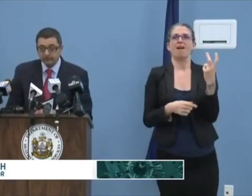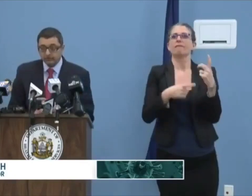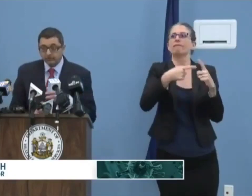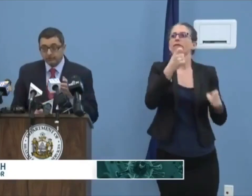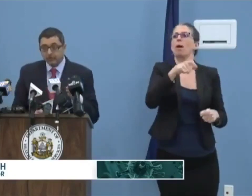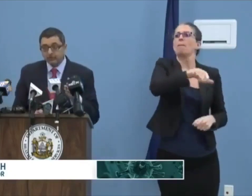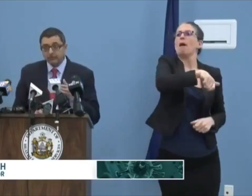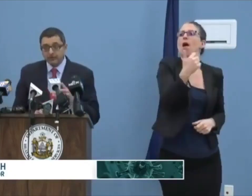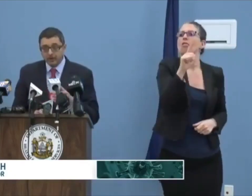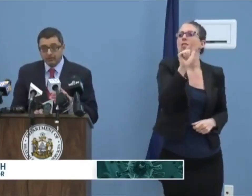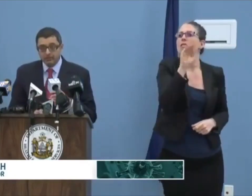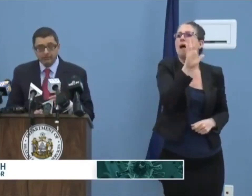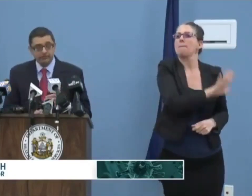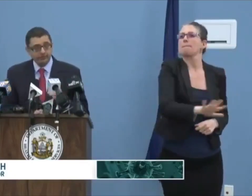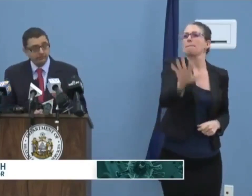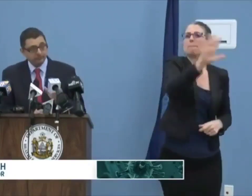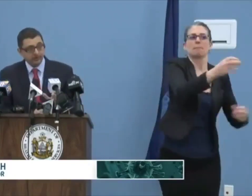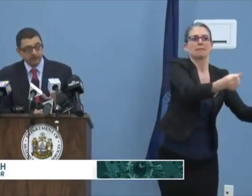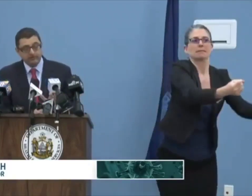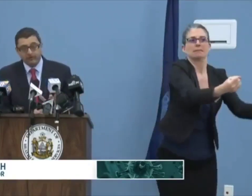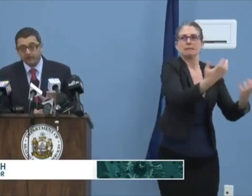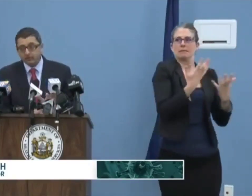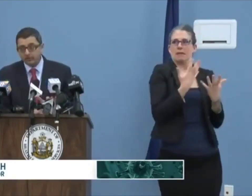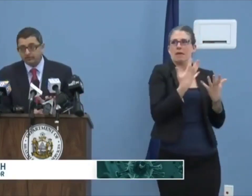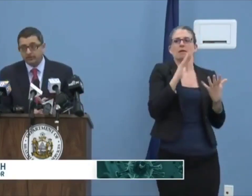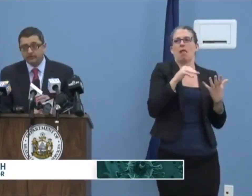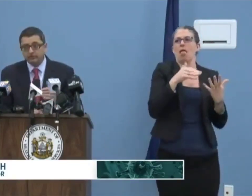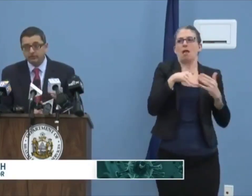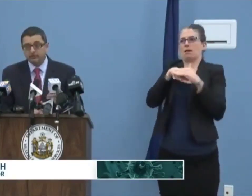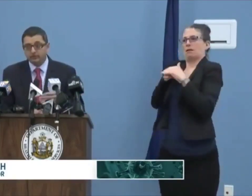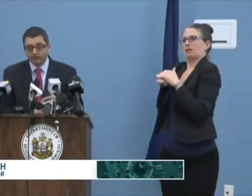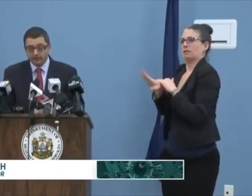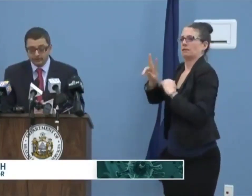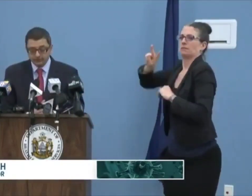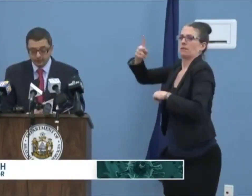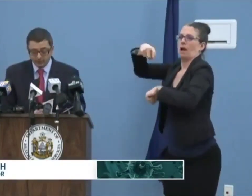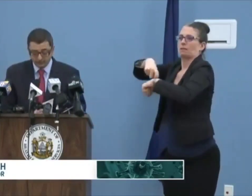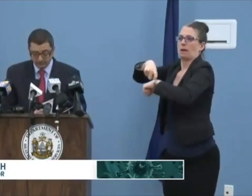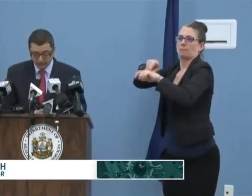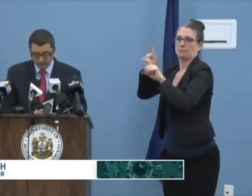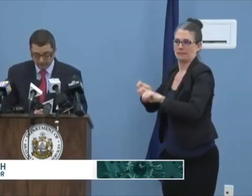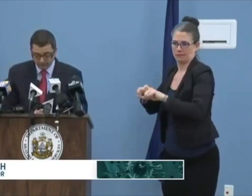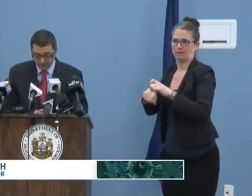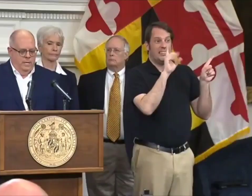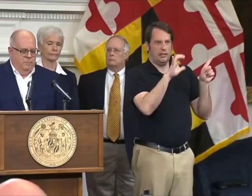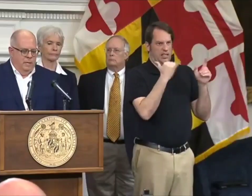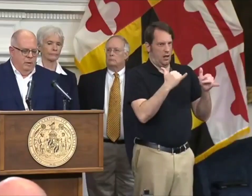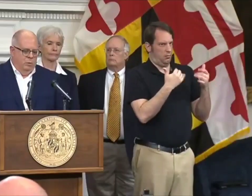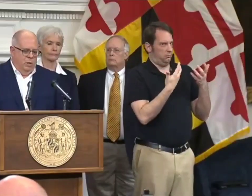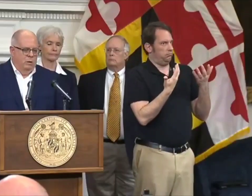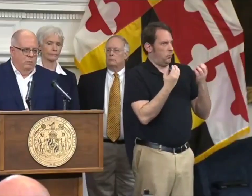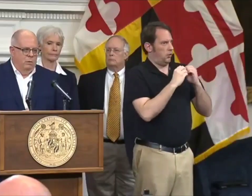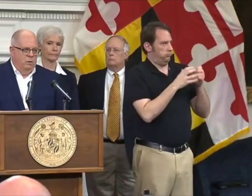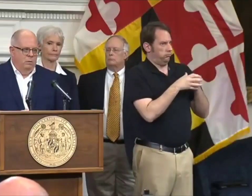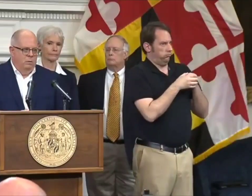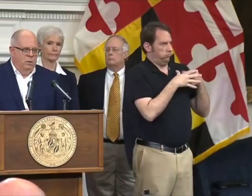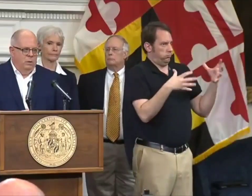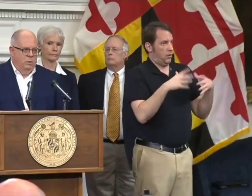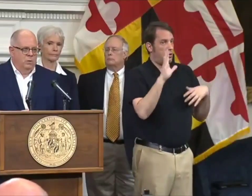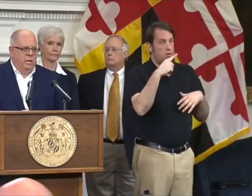All week long she been begging me to ride me Carving one filth and it's right here beside me Cut a nigga off if I found out he lied to me I know if you see or not, but I'm feeling myself